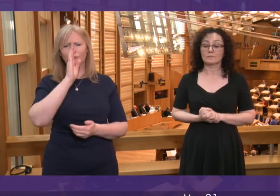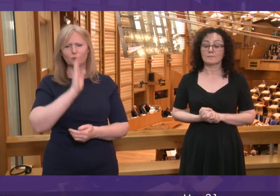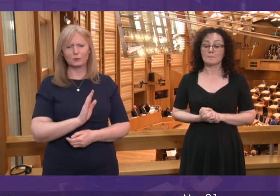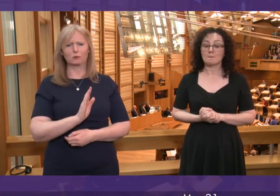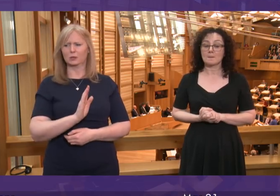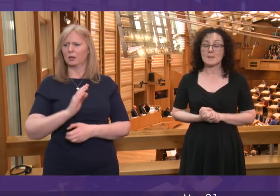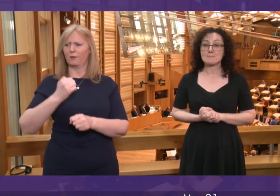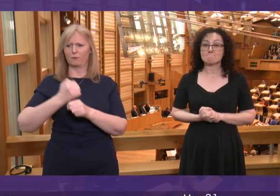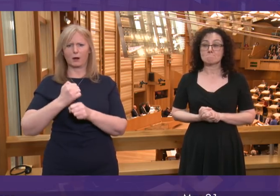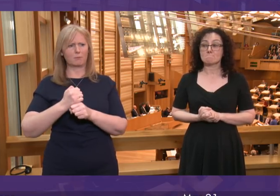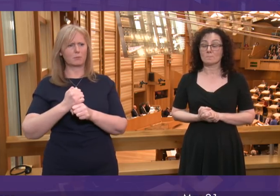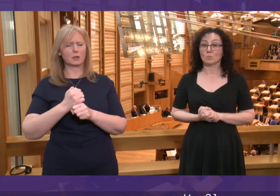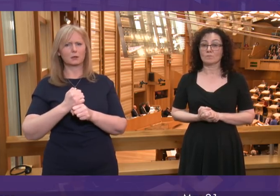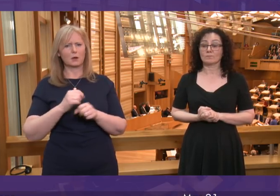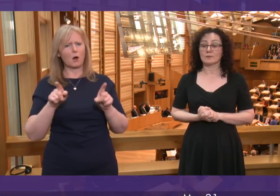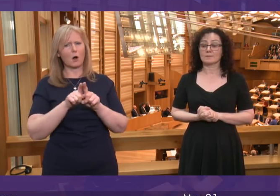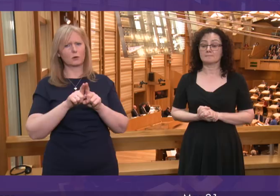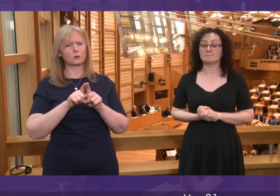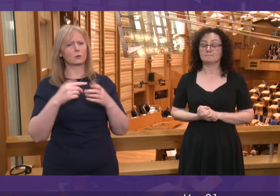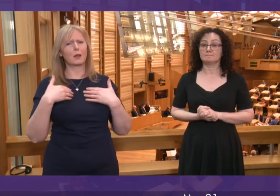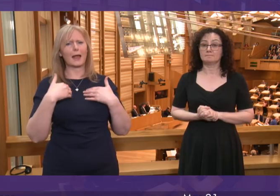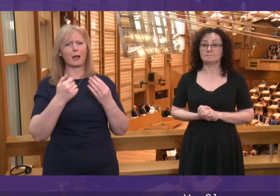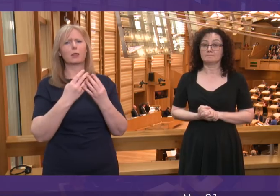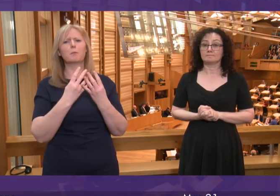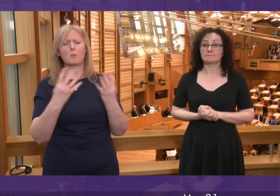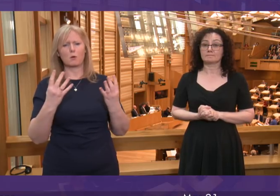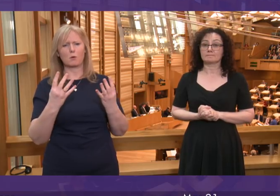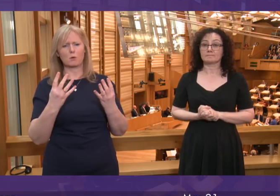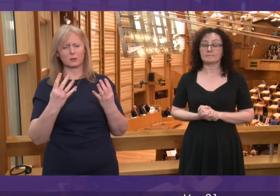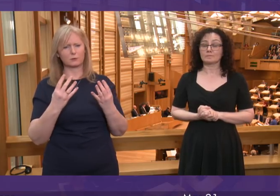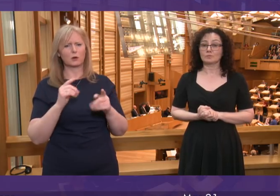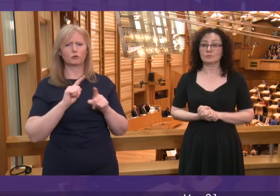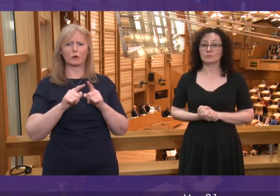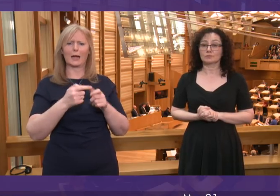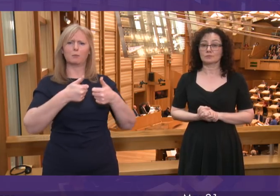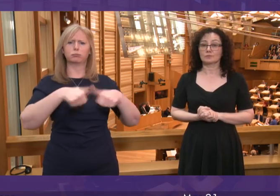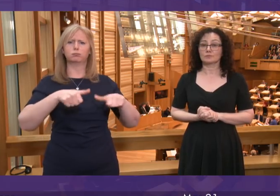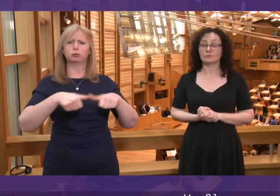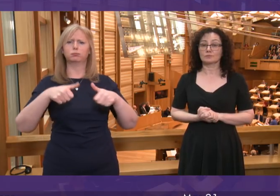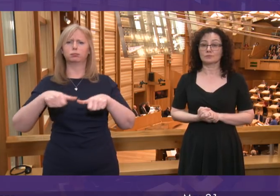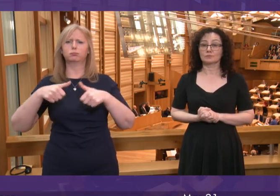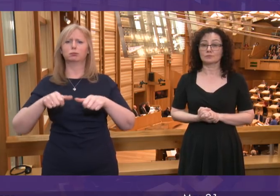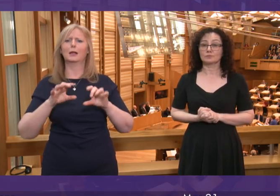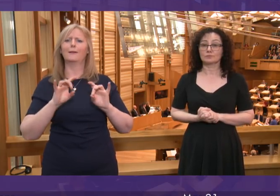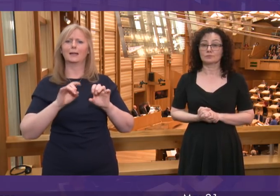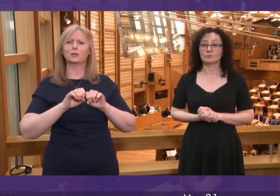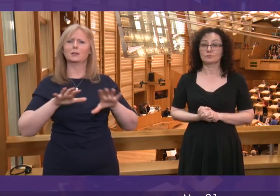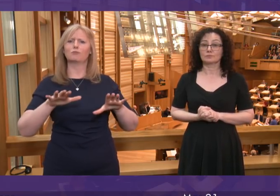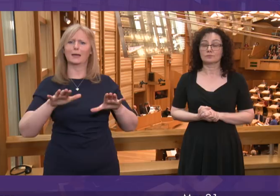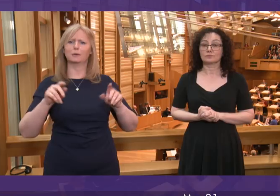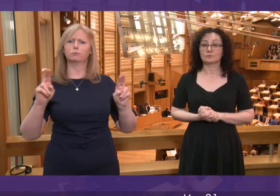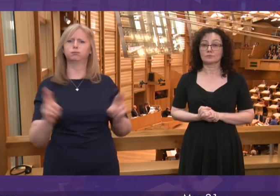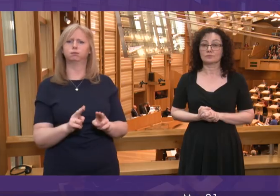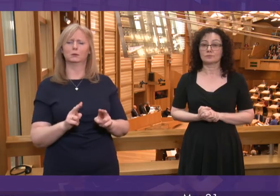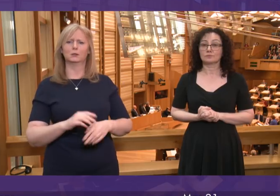government and indeed the seriousness of the Health Service when it comes to tackling infections in our hospitals. Overall, the